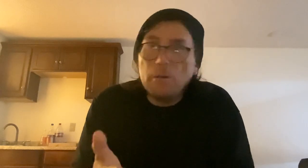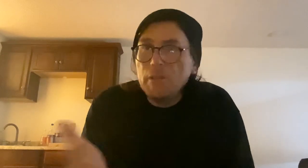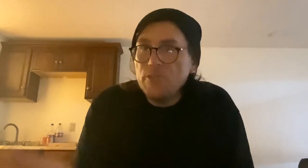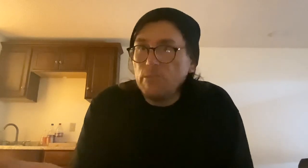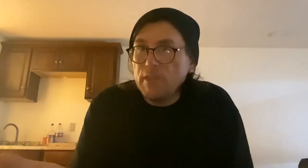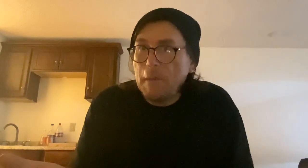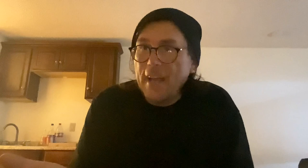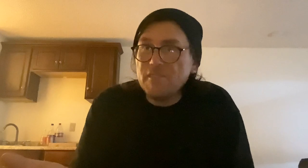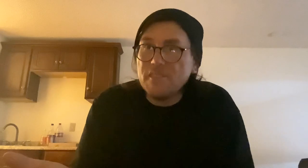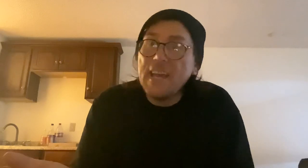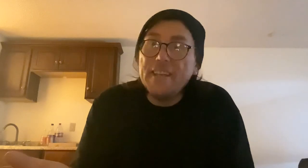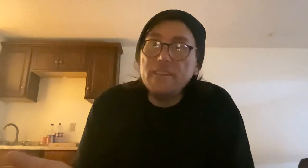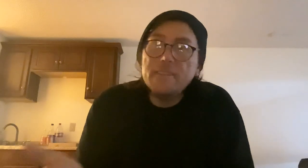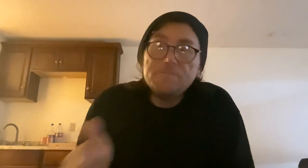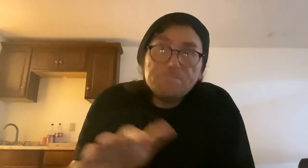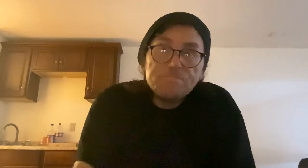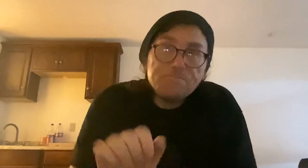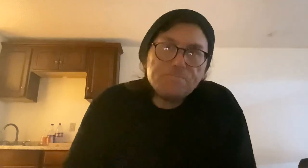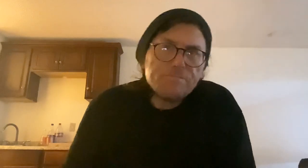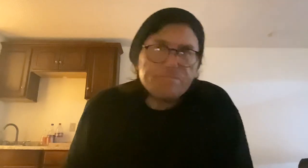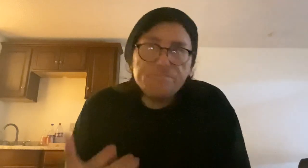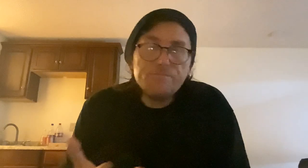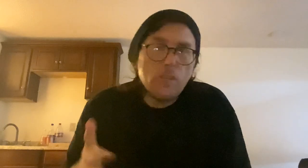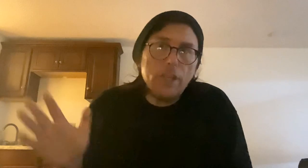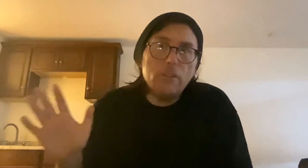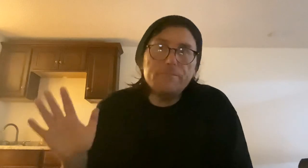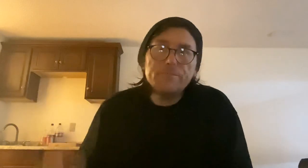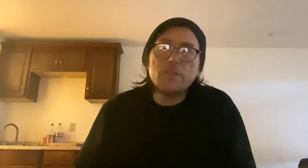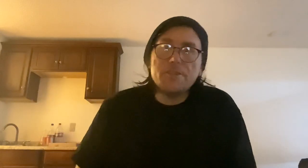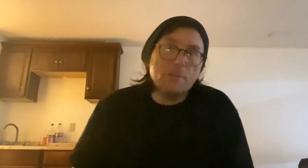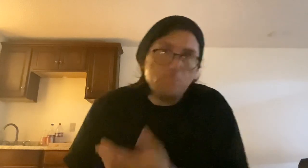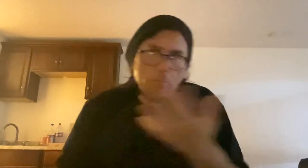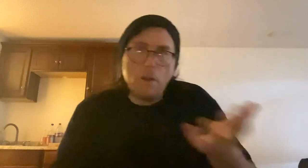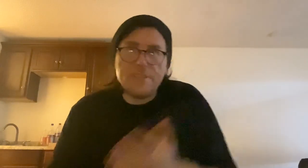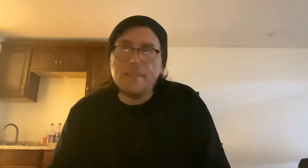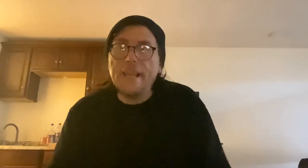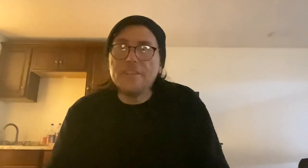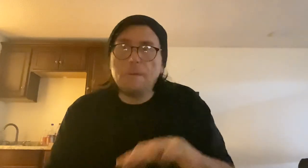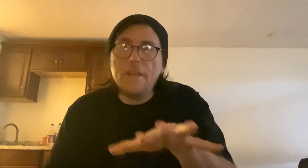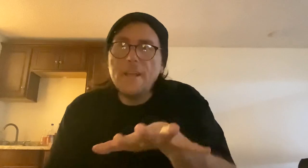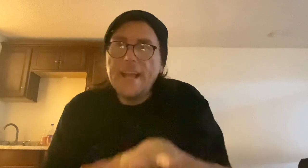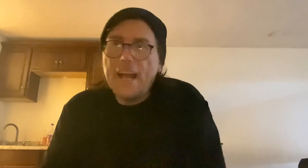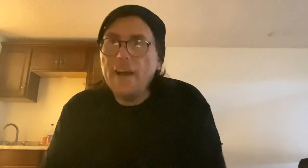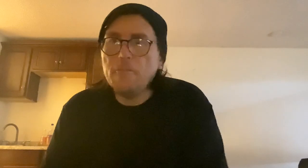to as max as 10. You know, some would probably say less, but have